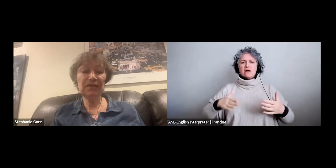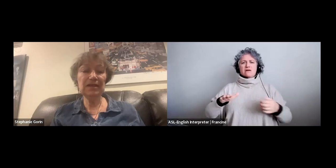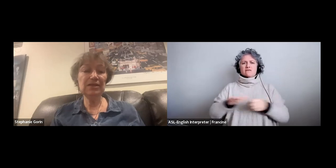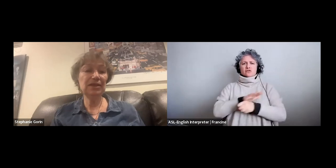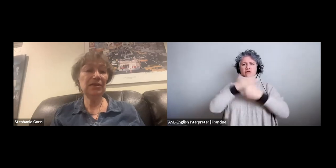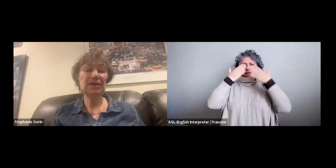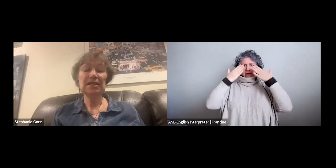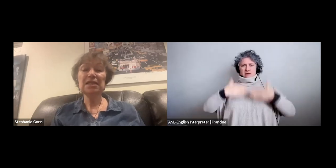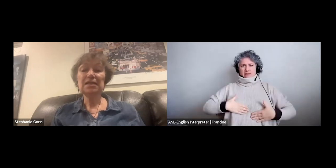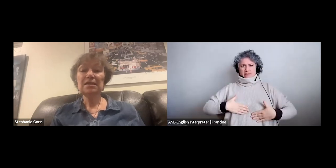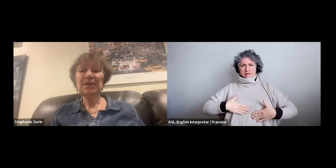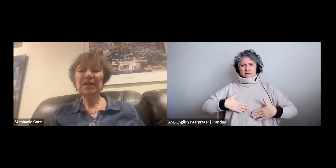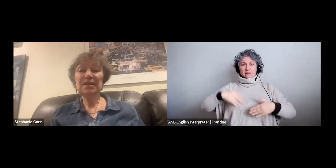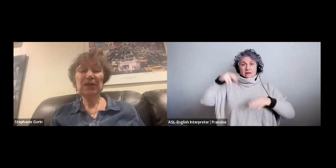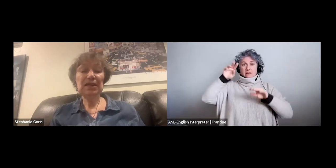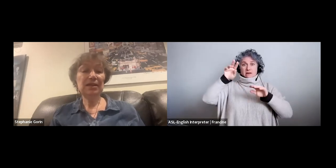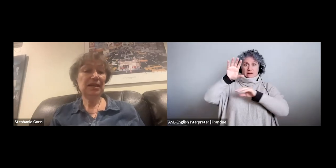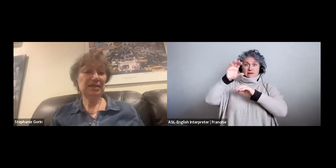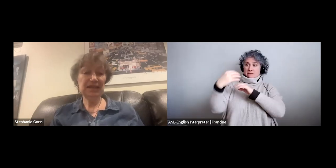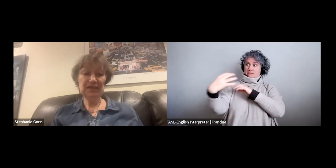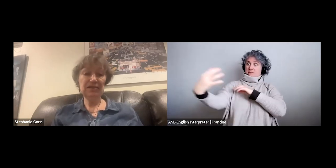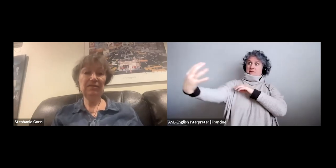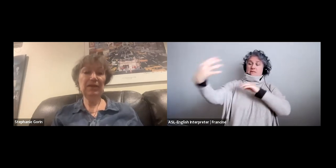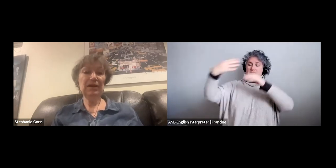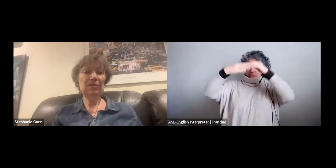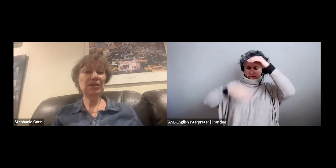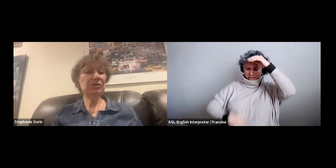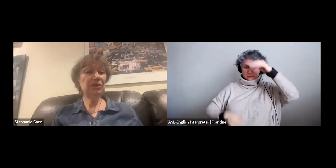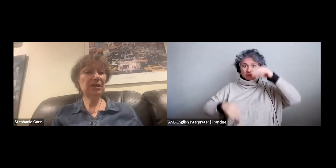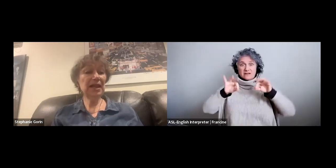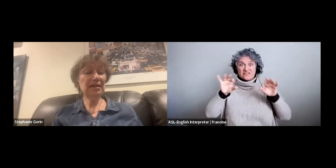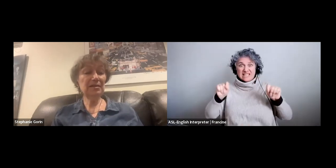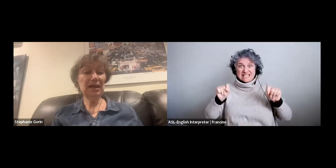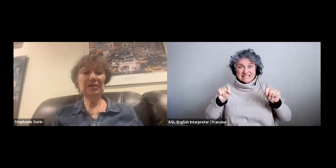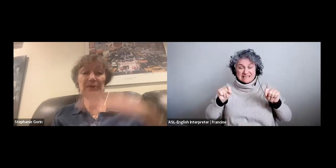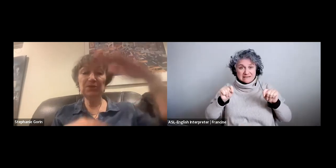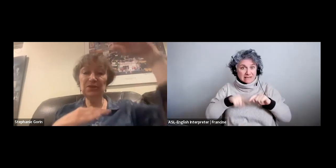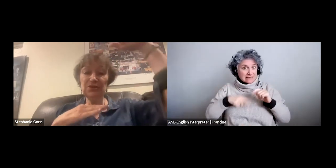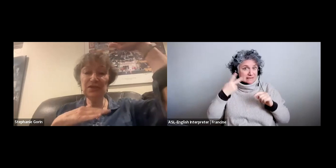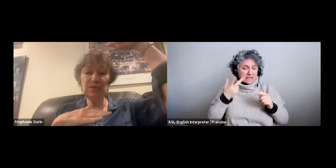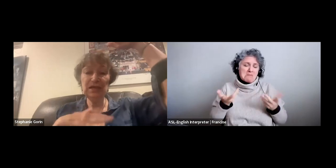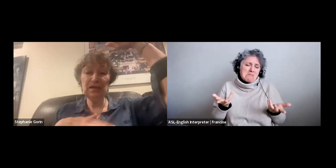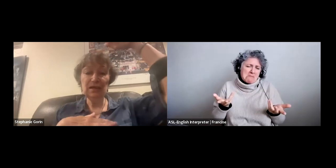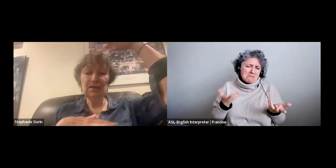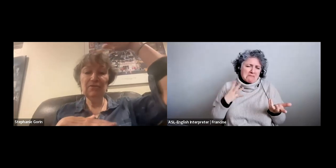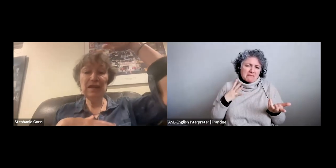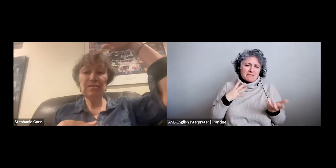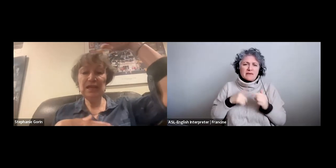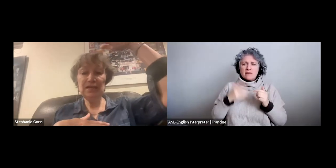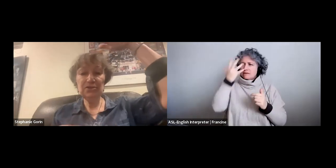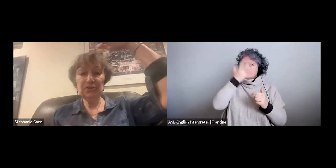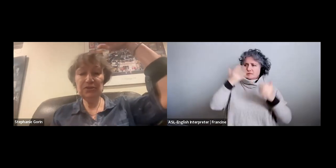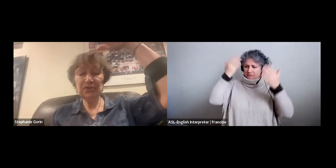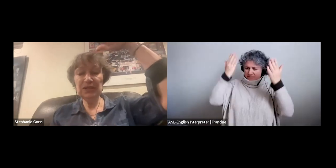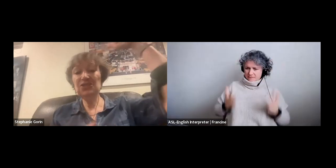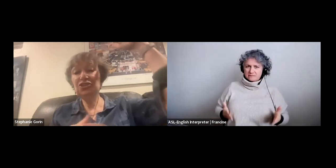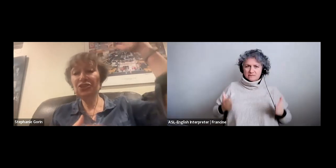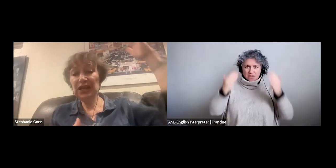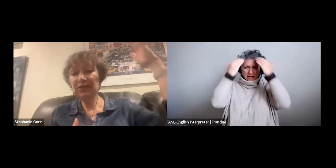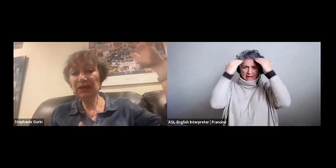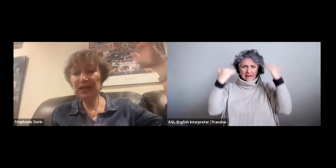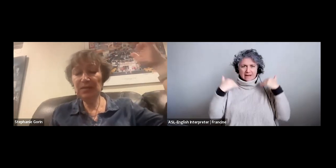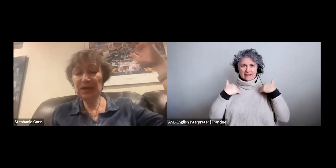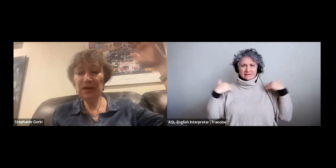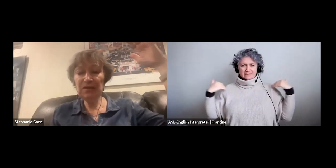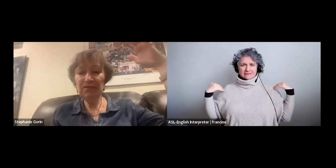can't go to the feet you know because then we get they get a sense of uh what you look like as opposed to just being framed head and shoulders which